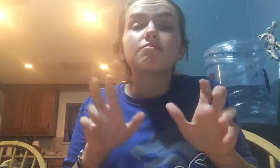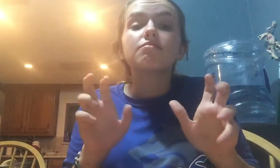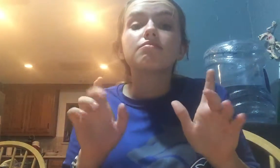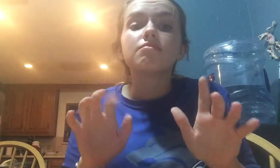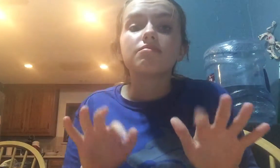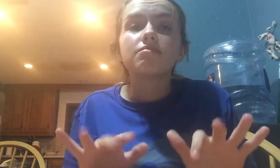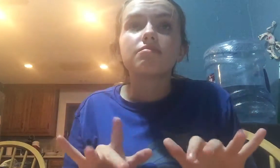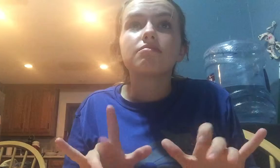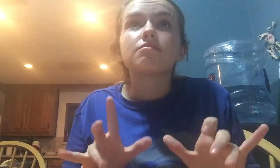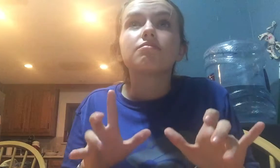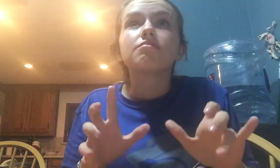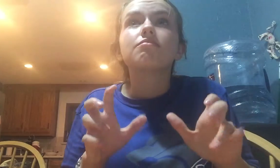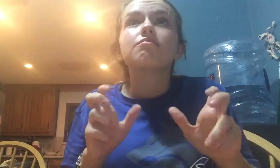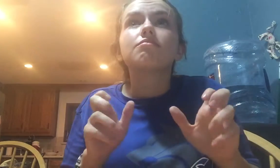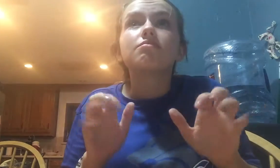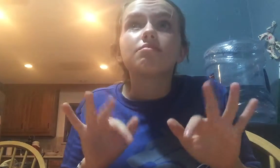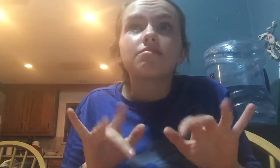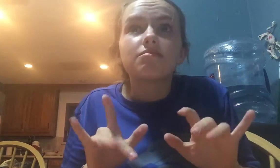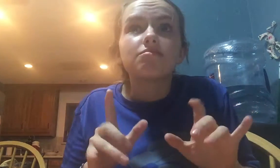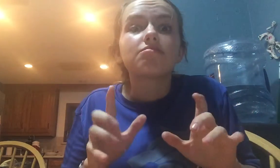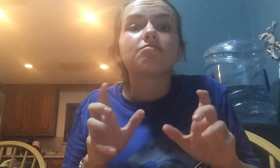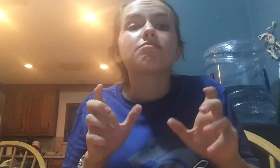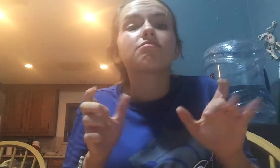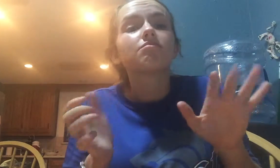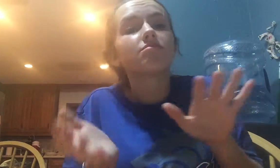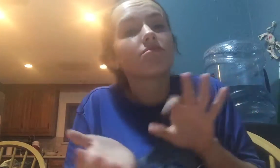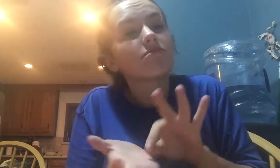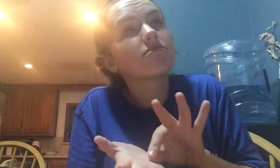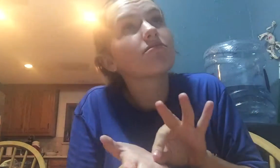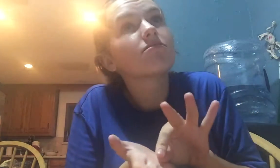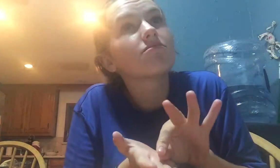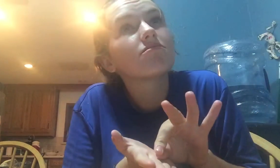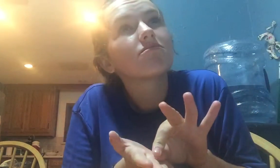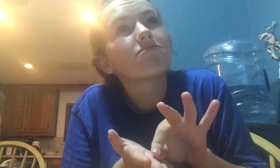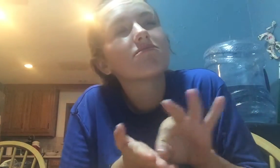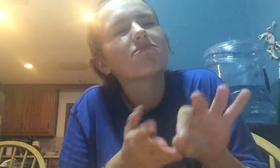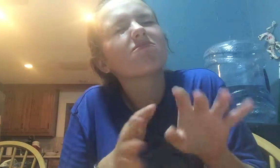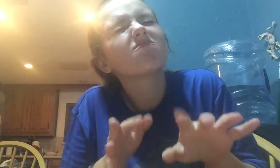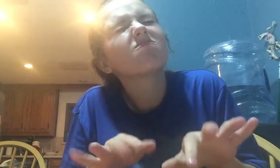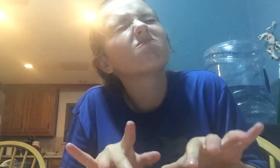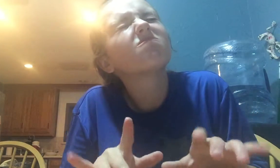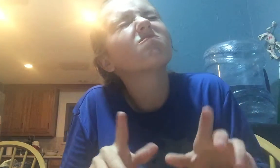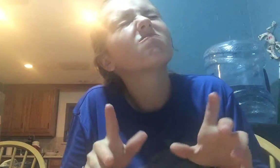she drummed her fingers on the desk. Counting, and counting, and counting.